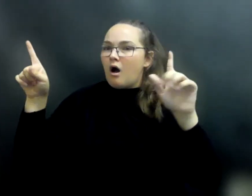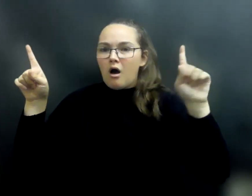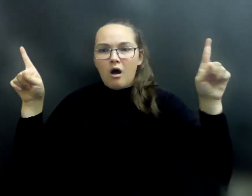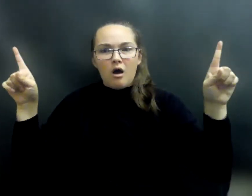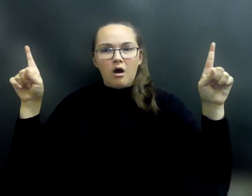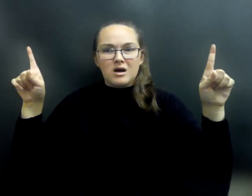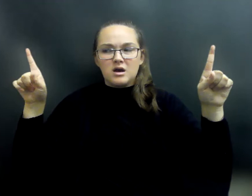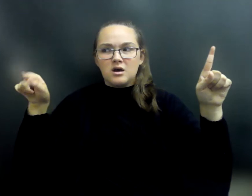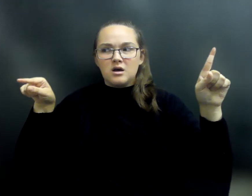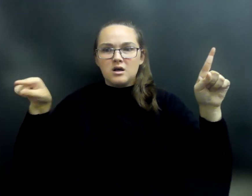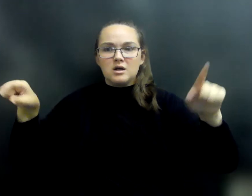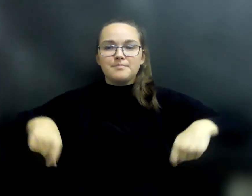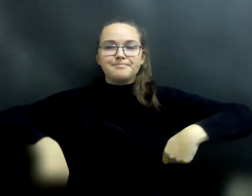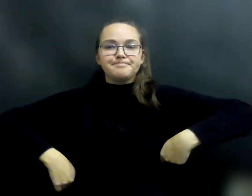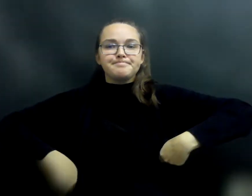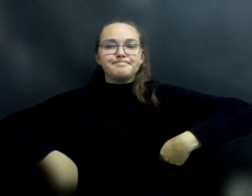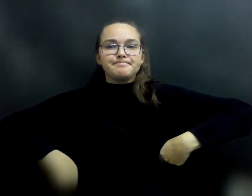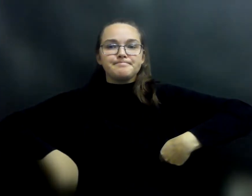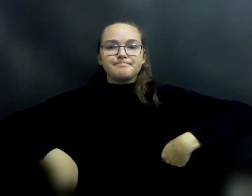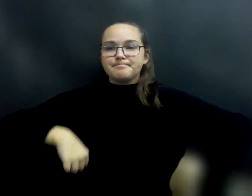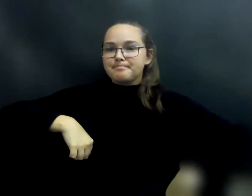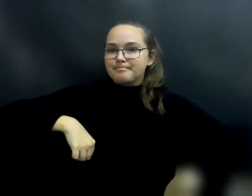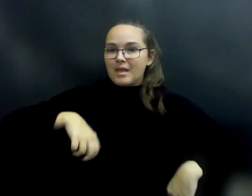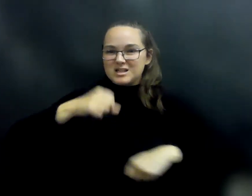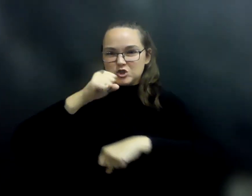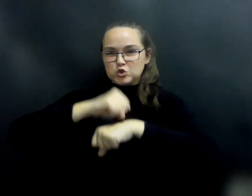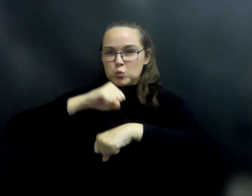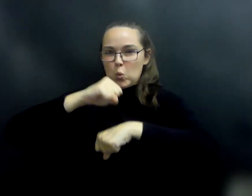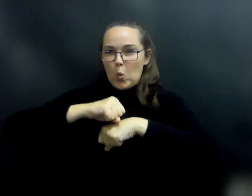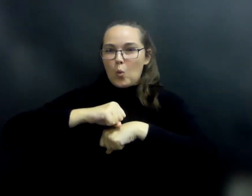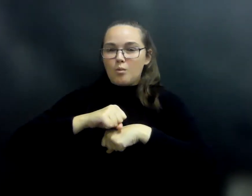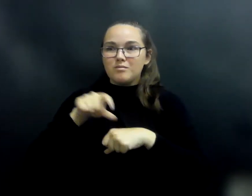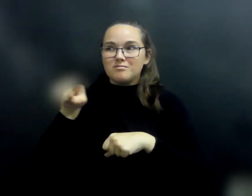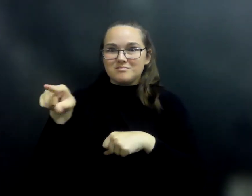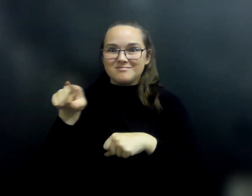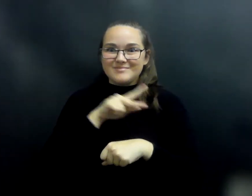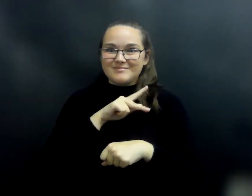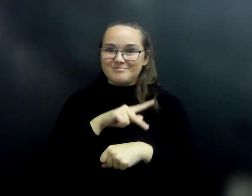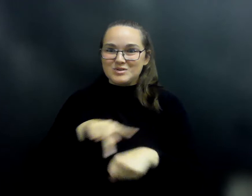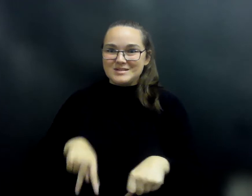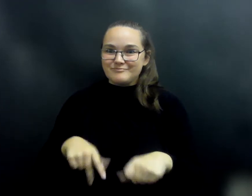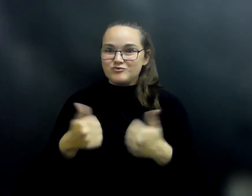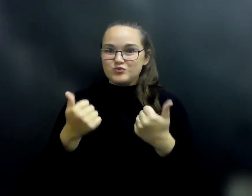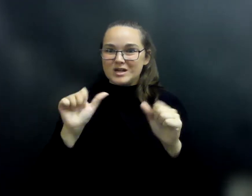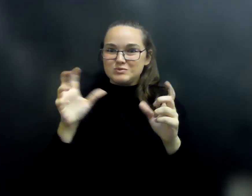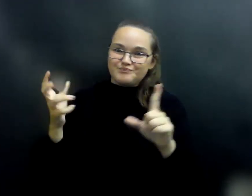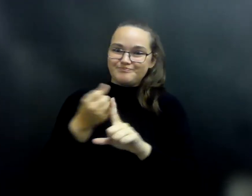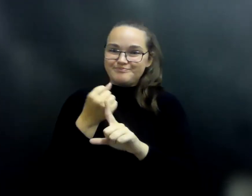statues where they had been turned to stone by the wizard, some in the midst of drawing their swords, others frozen in